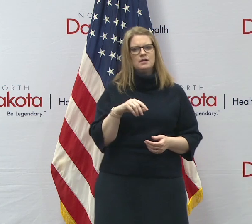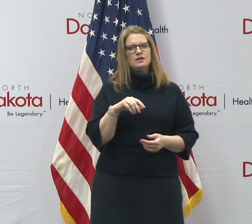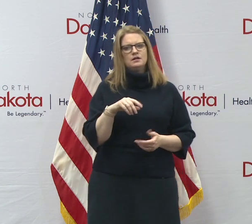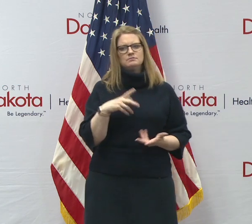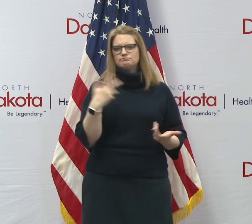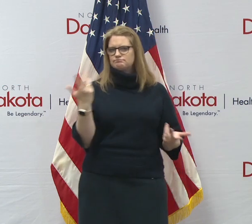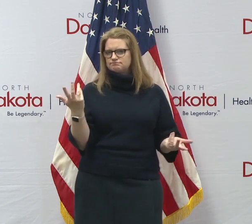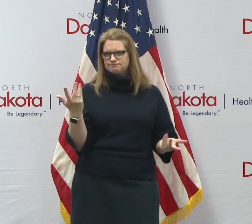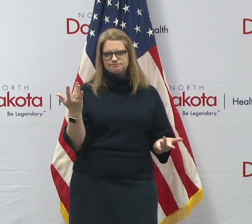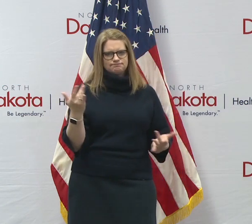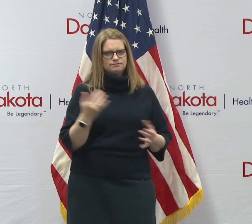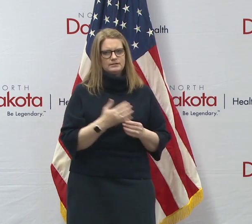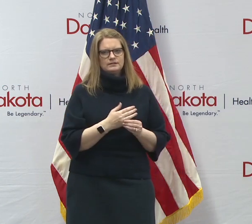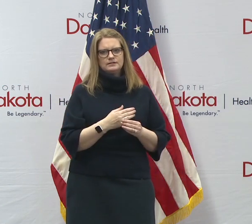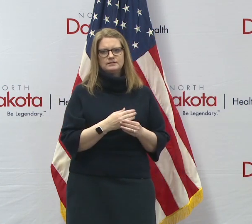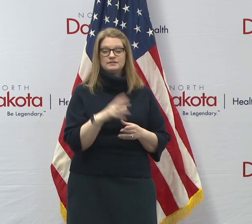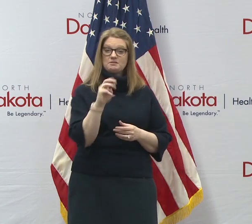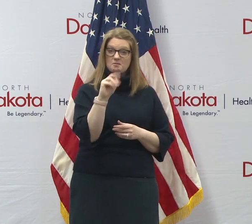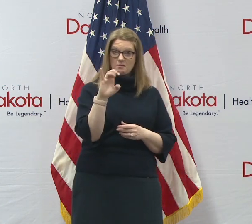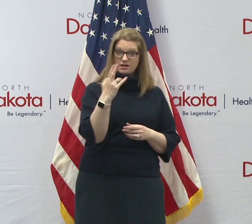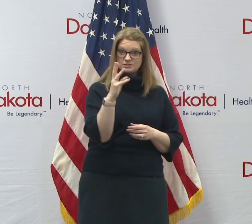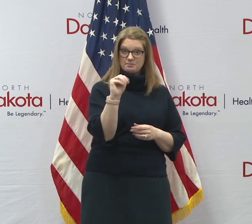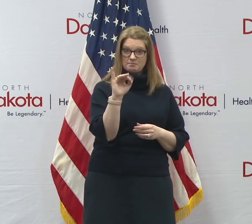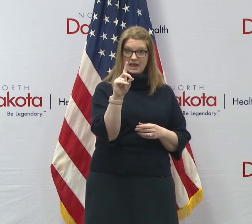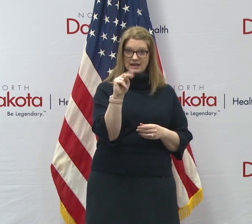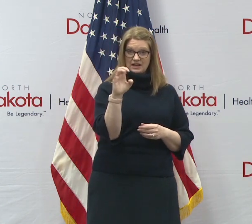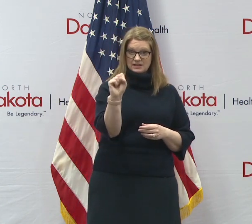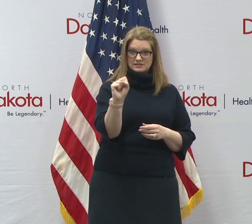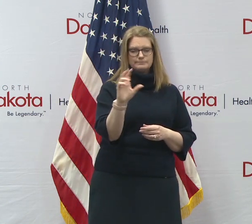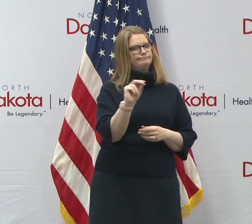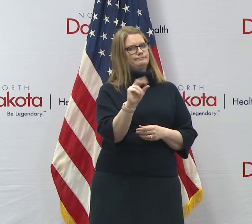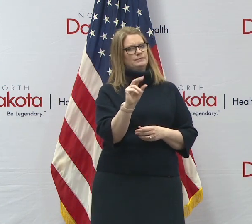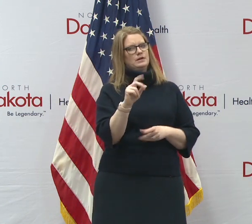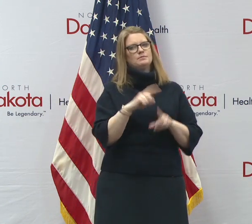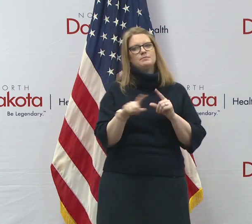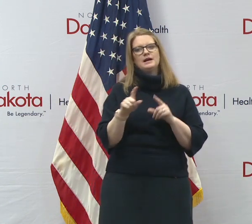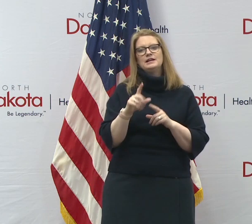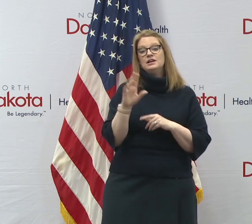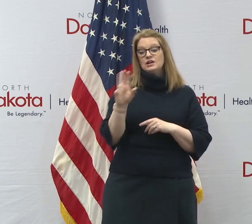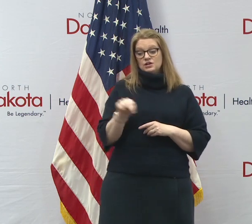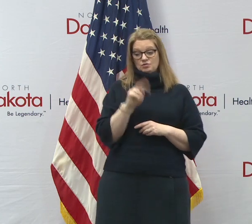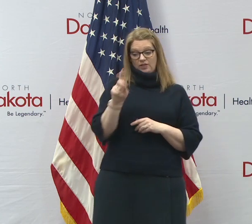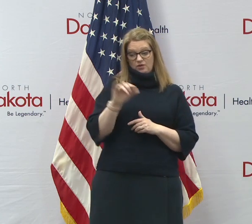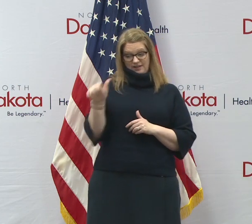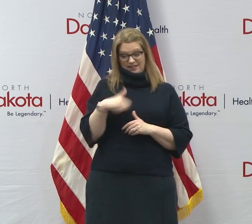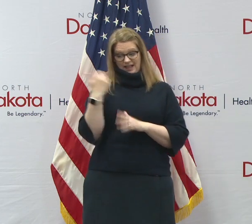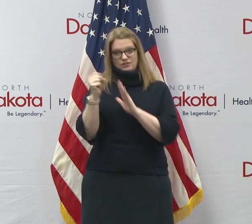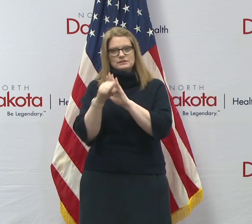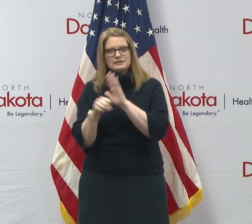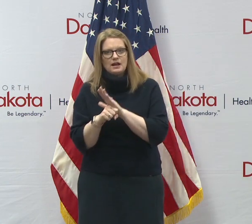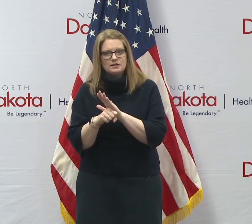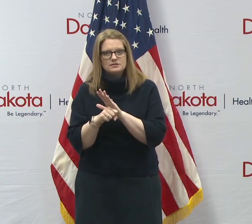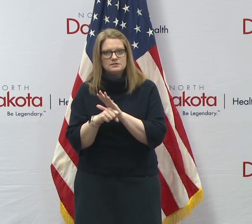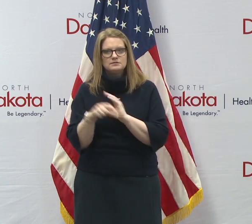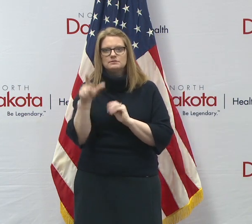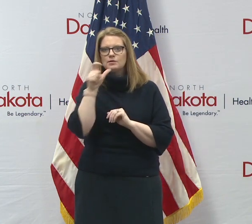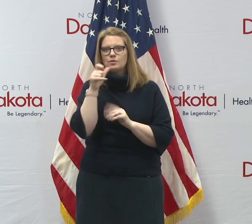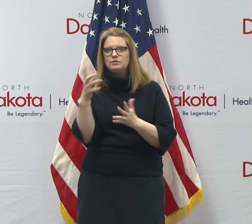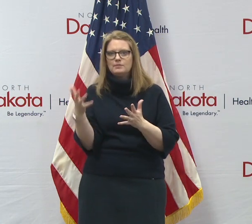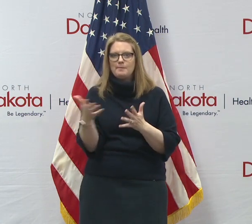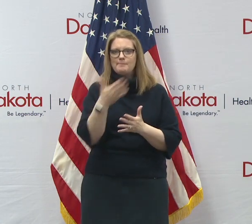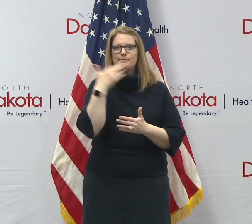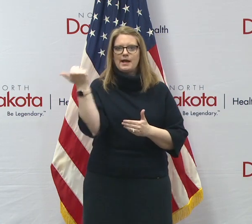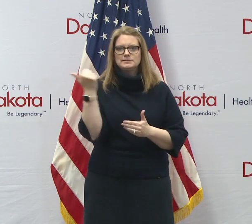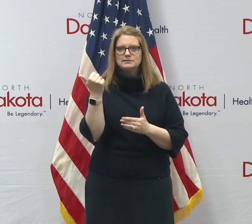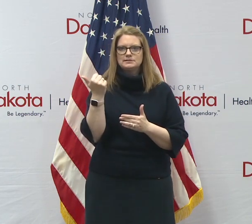there's no, uh, there was no March Madness, but we have a competition going between North Dakota and all the other states on who can do the best in terms